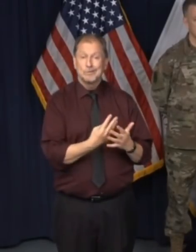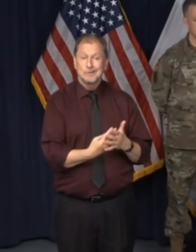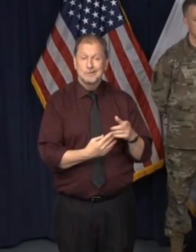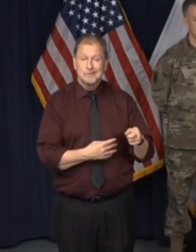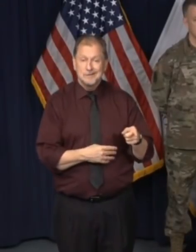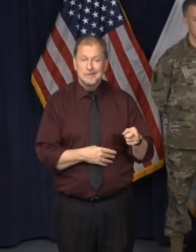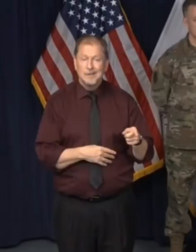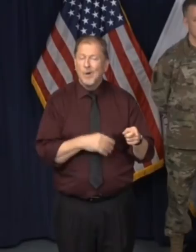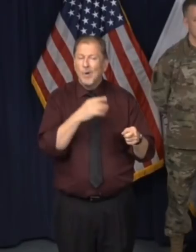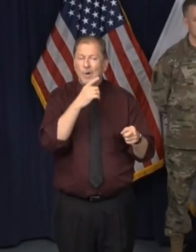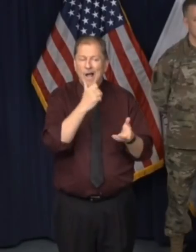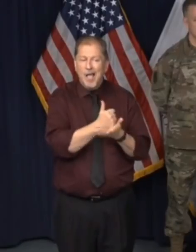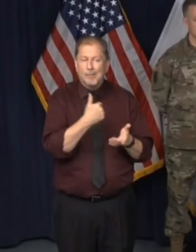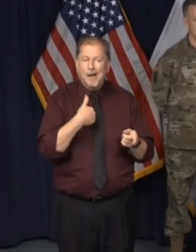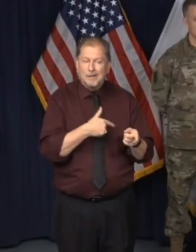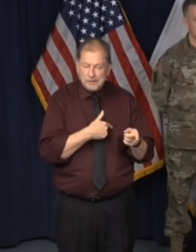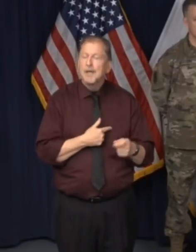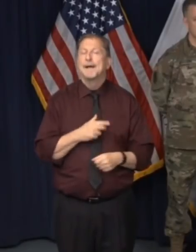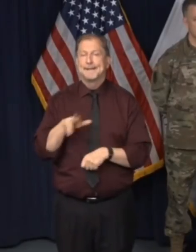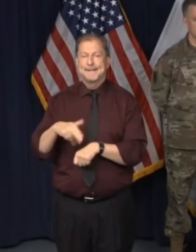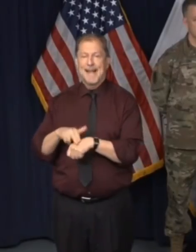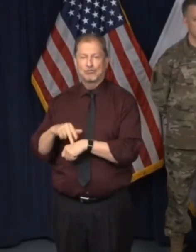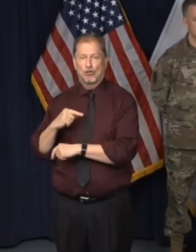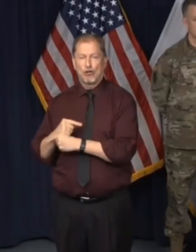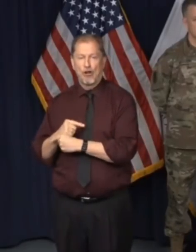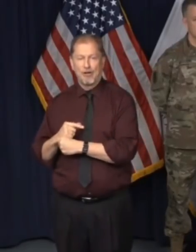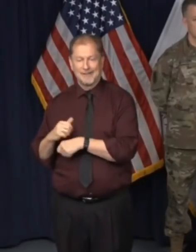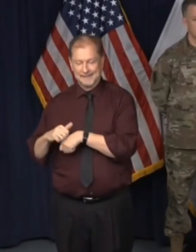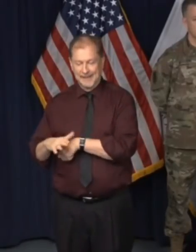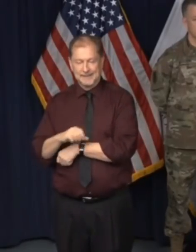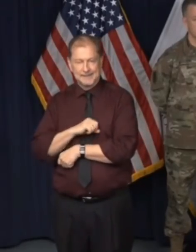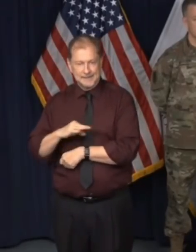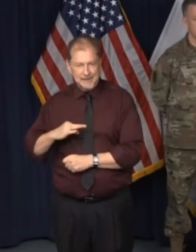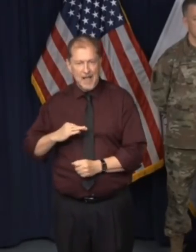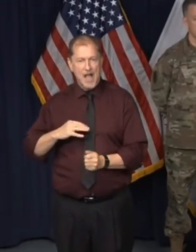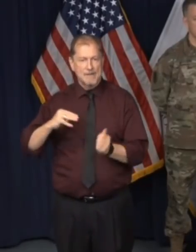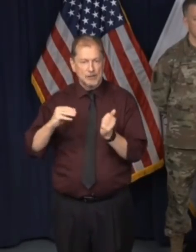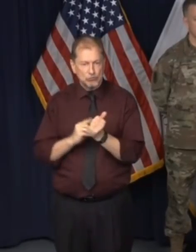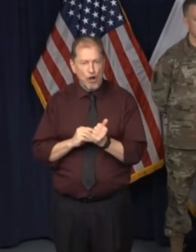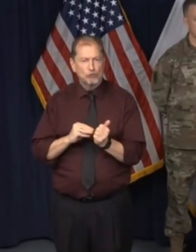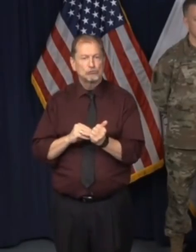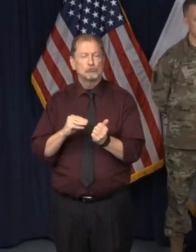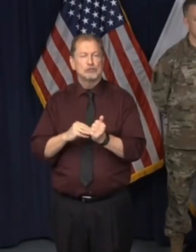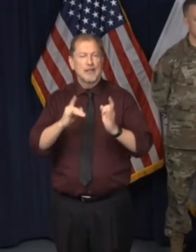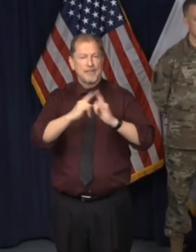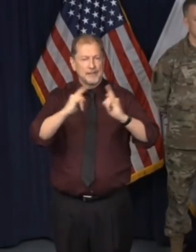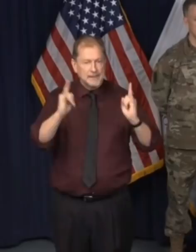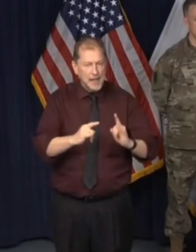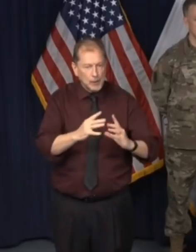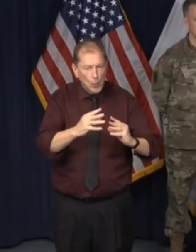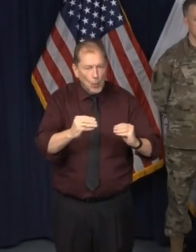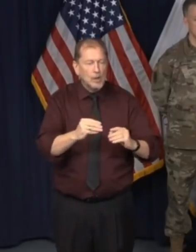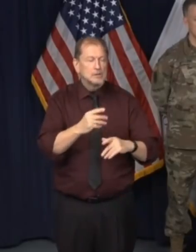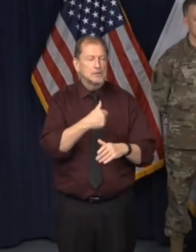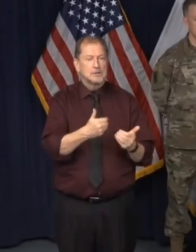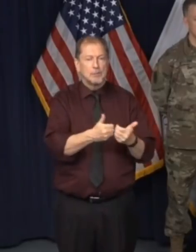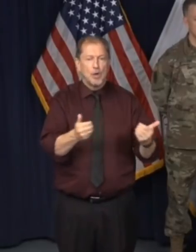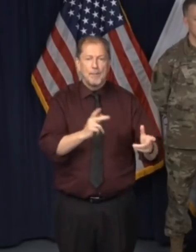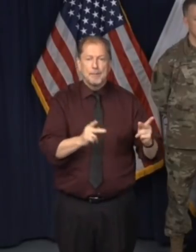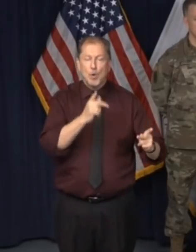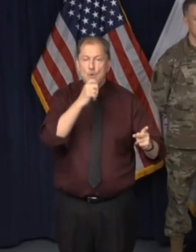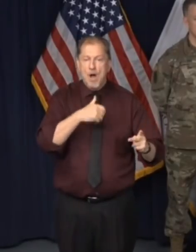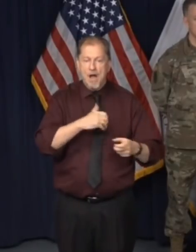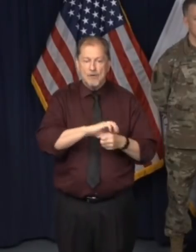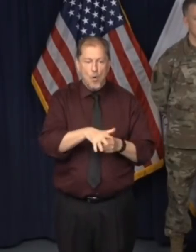National Guard that, that came in with medical personnel and tents, uh, so that we could treat, uh, and separate people, uh,